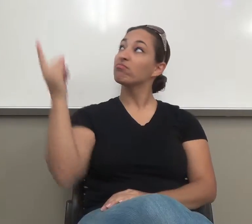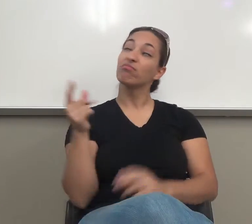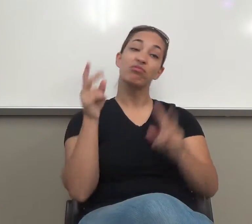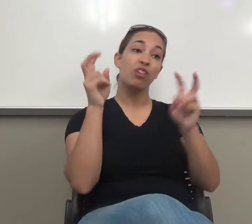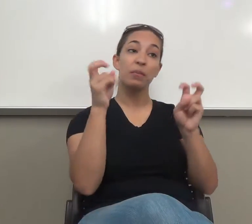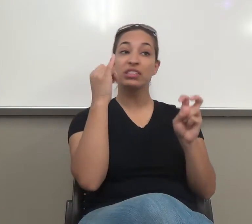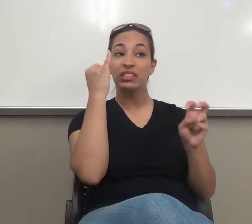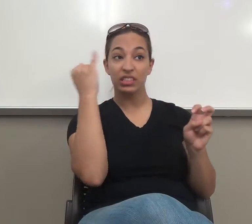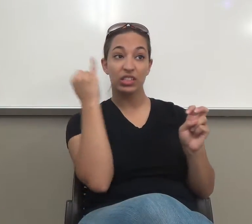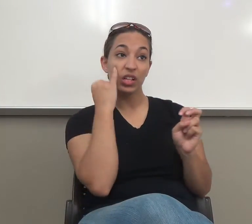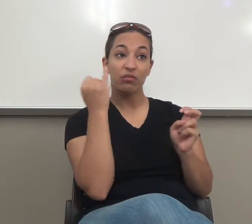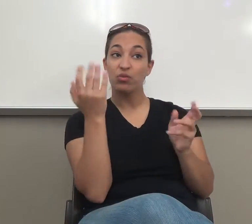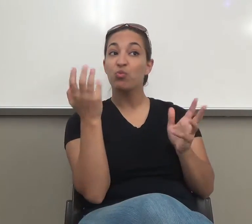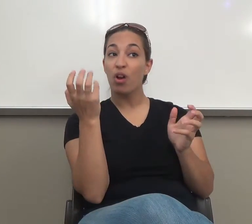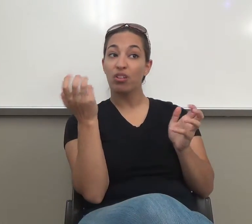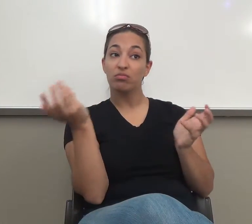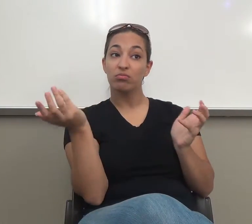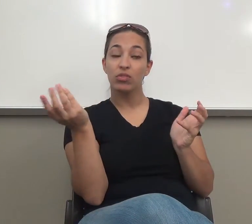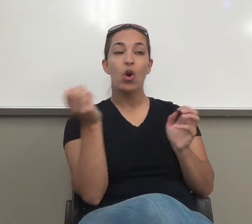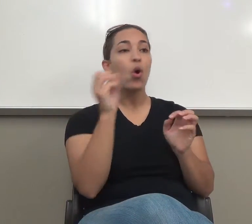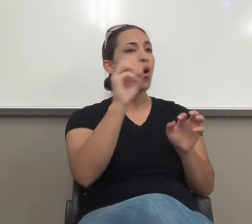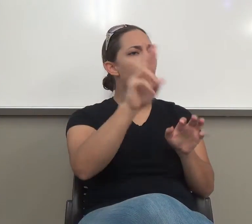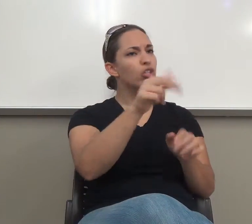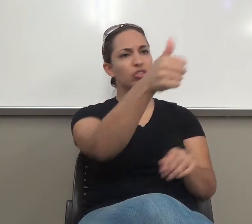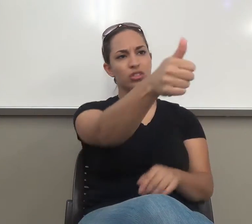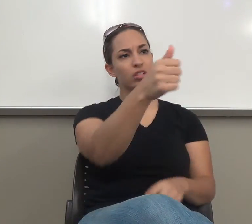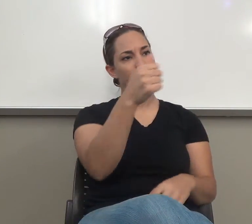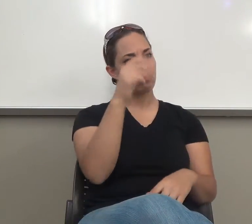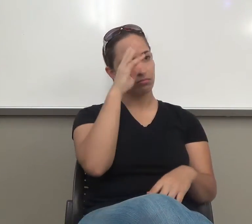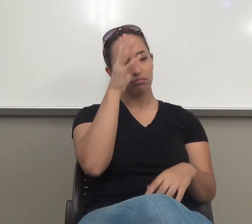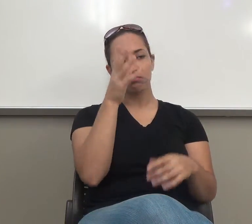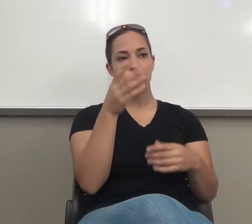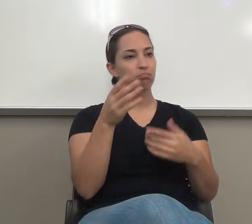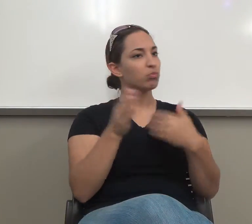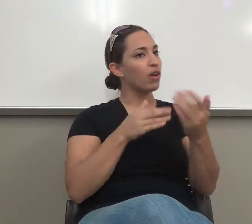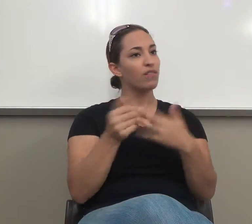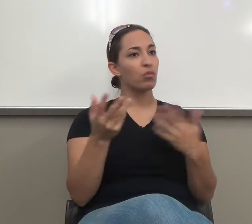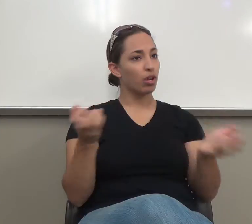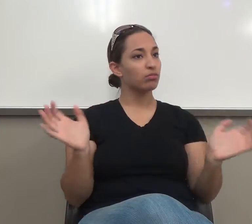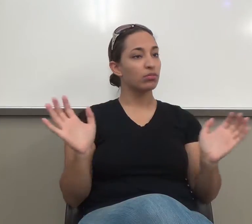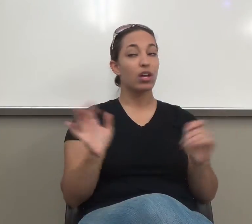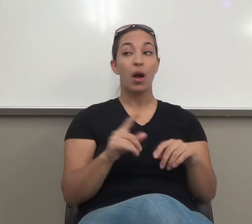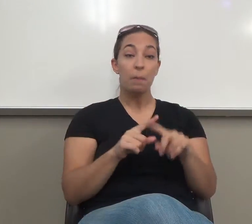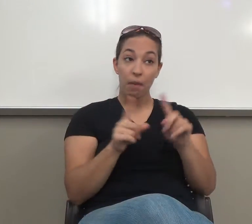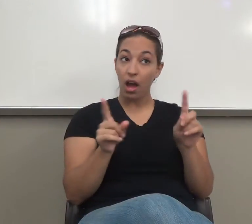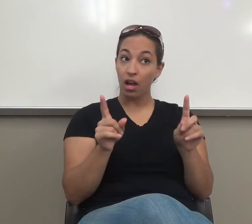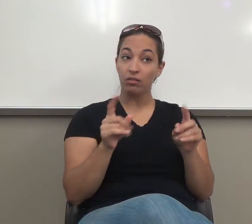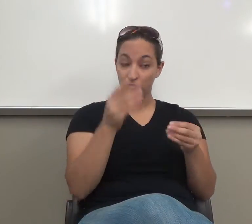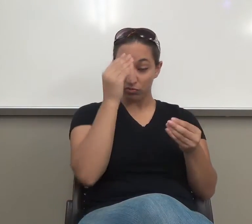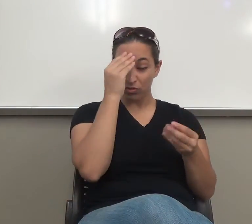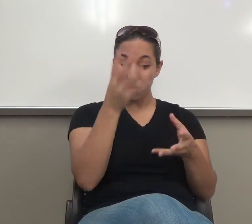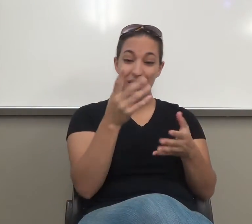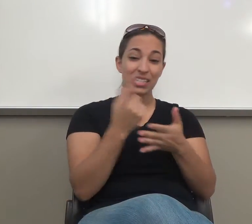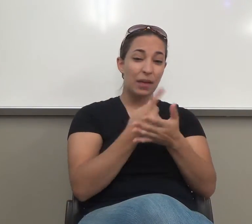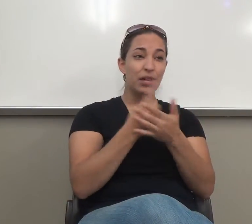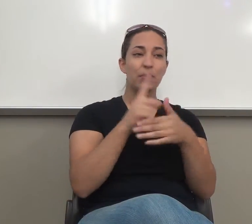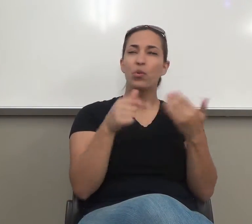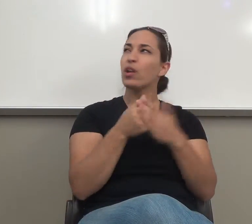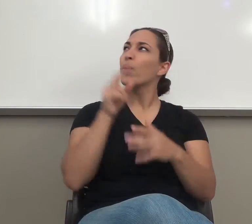something that you want. You can do whatever you want. But I will say, sometimes when we look at these ones they have